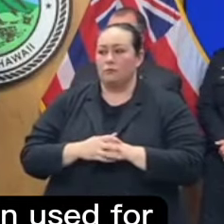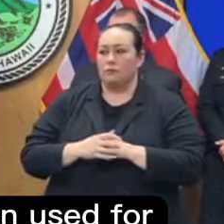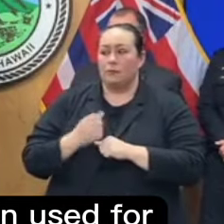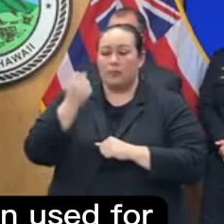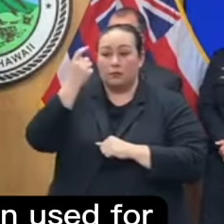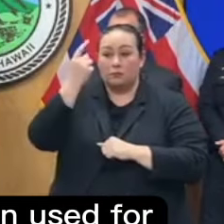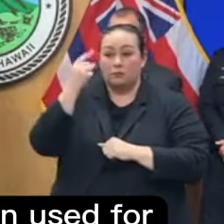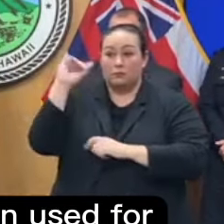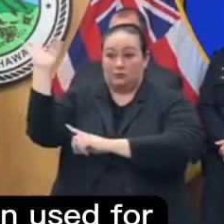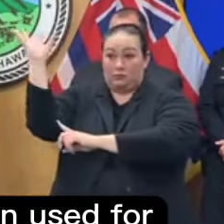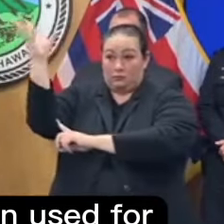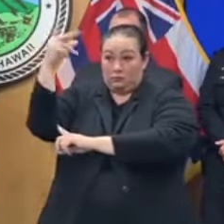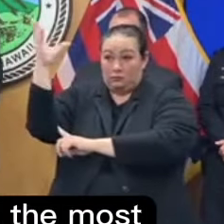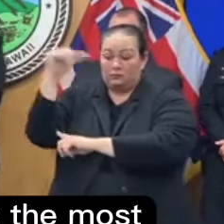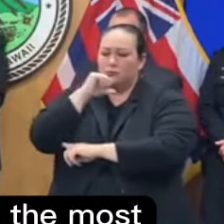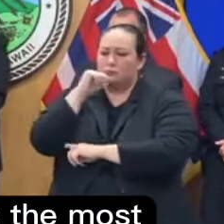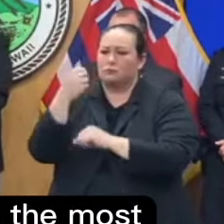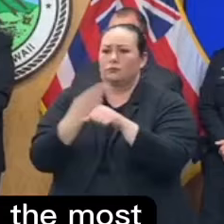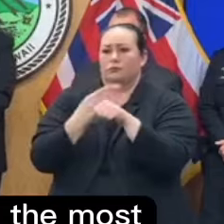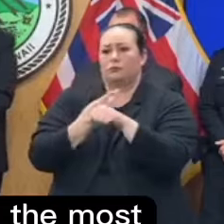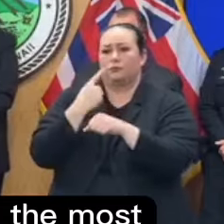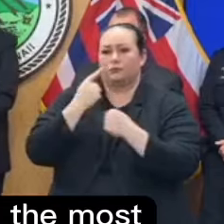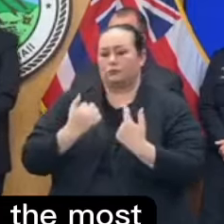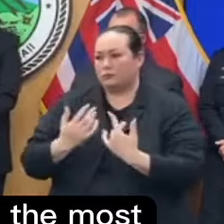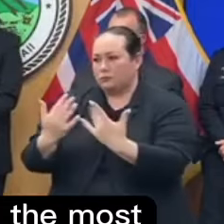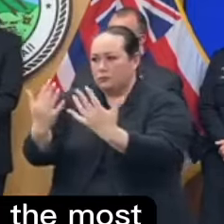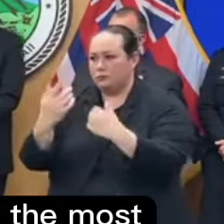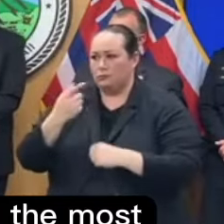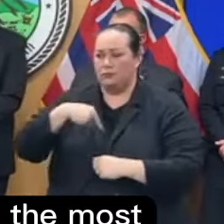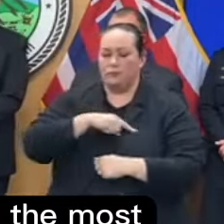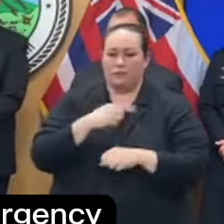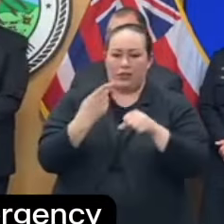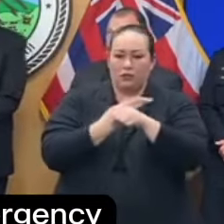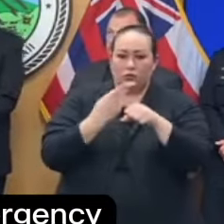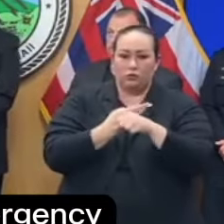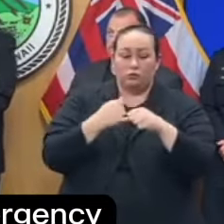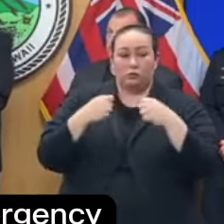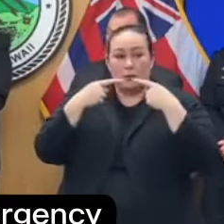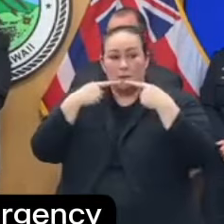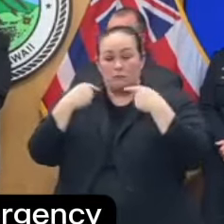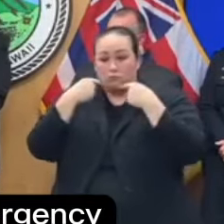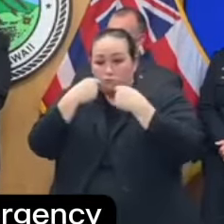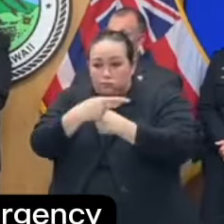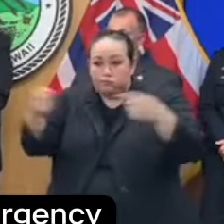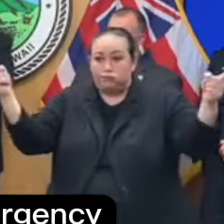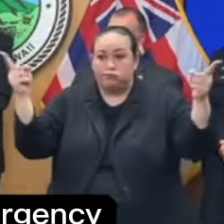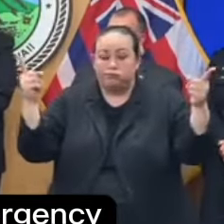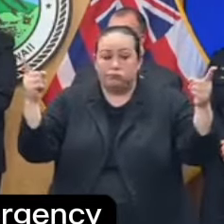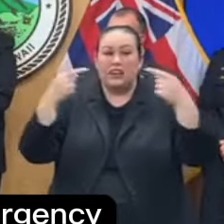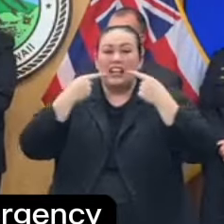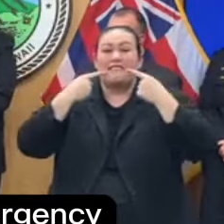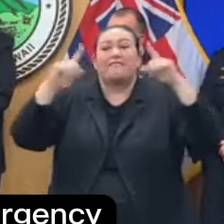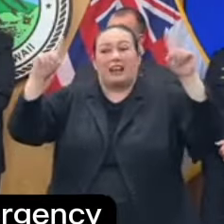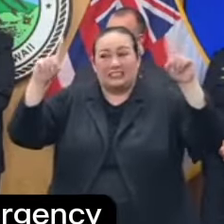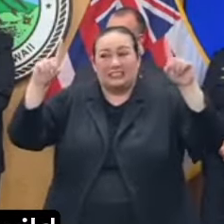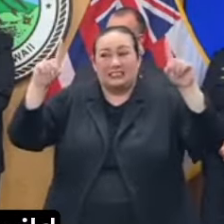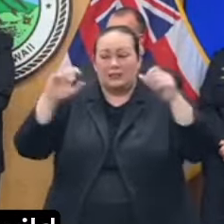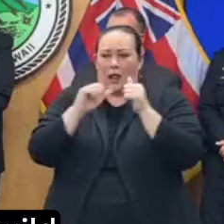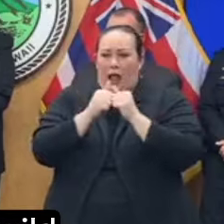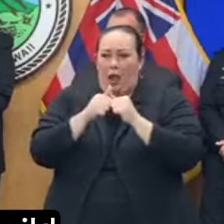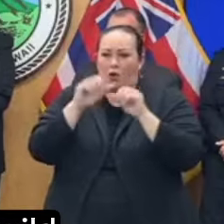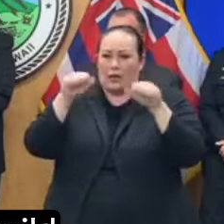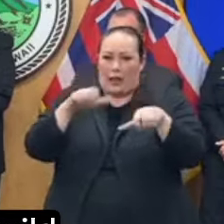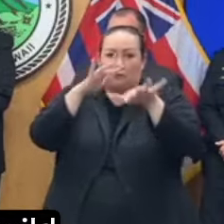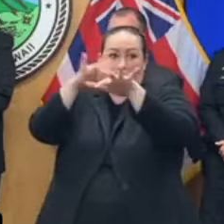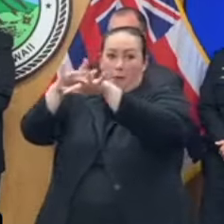been used for brush fires. It is our practice to use the most effective means of conveying an emergency message to the public during